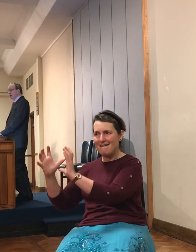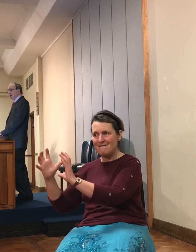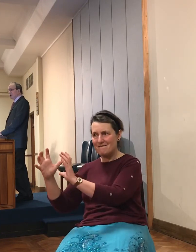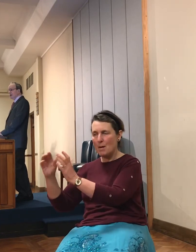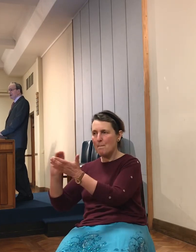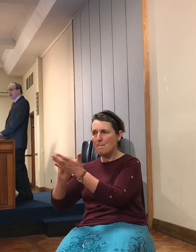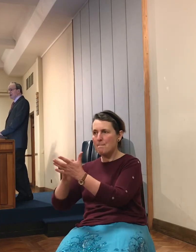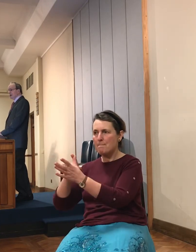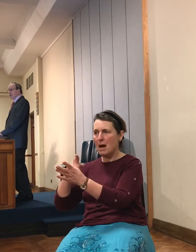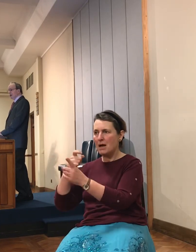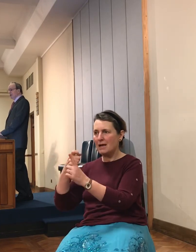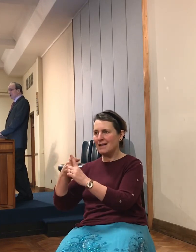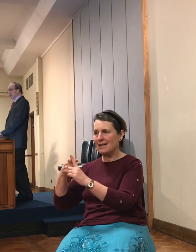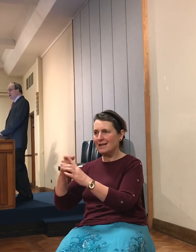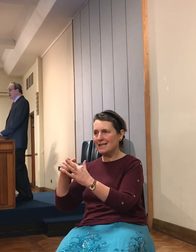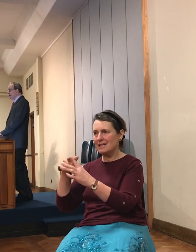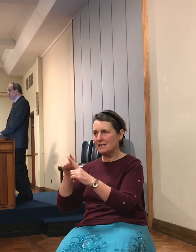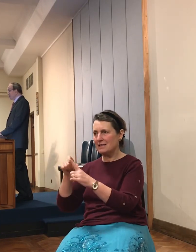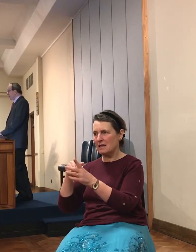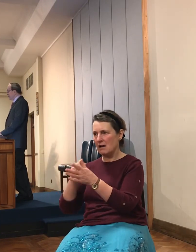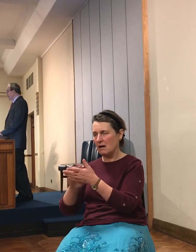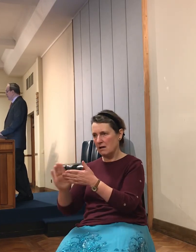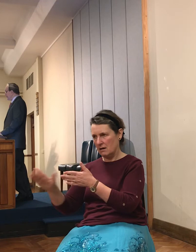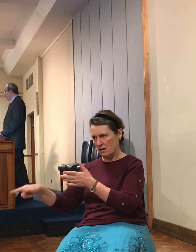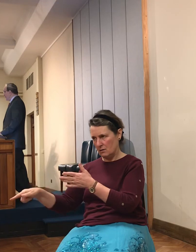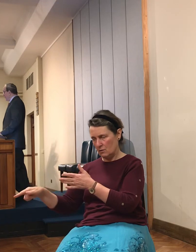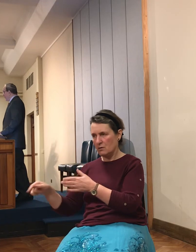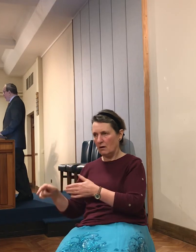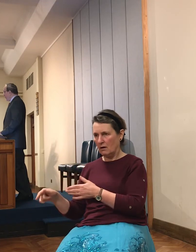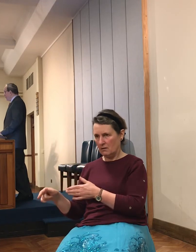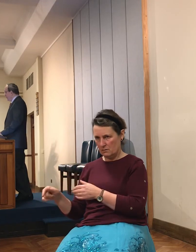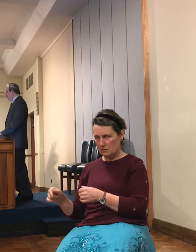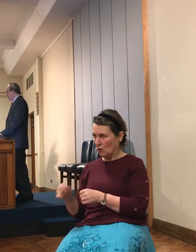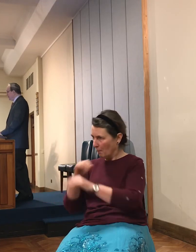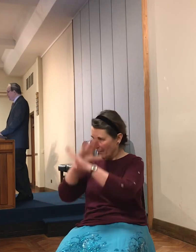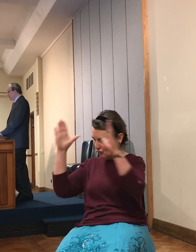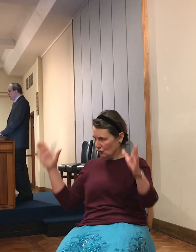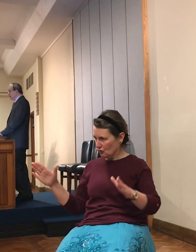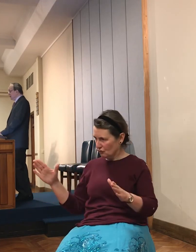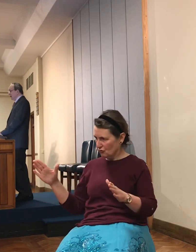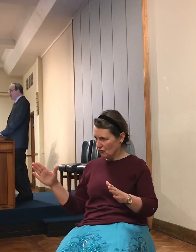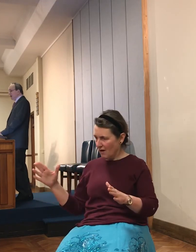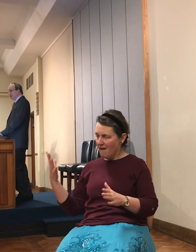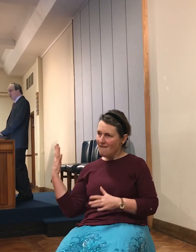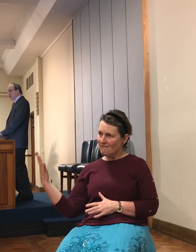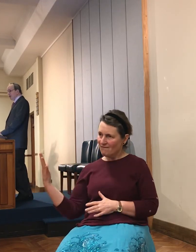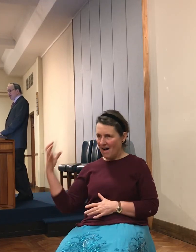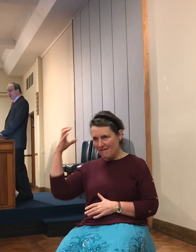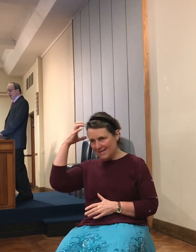they were. One moment, the aggressors breathing fire and fury,